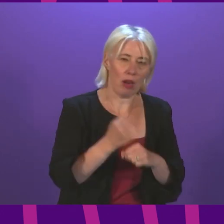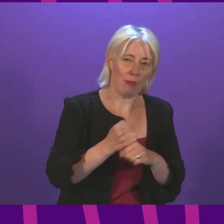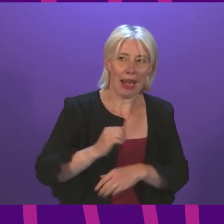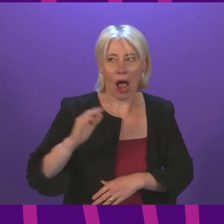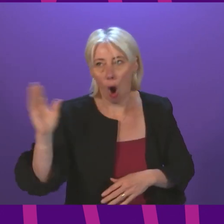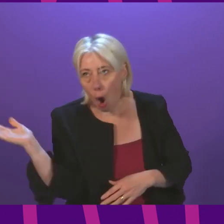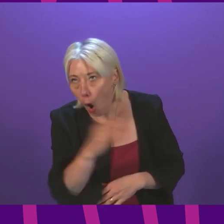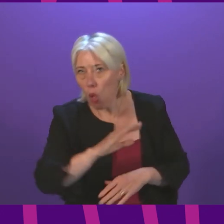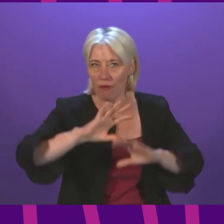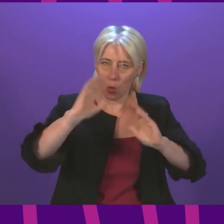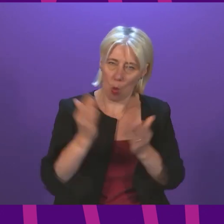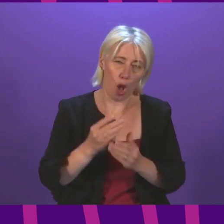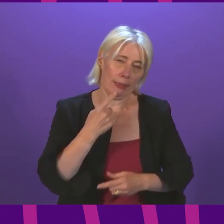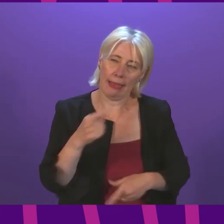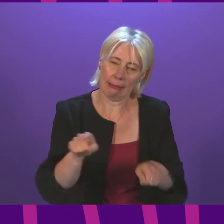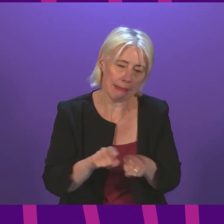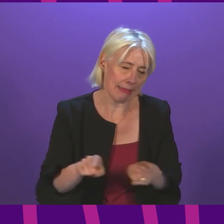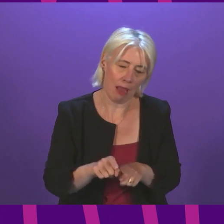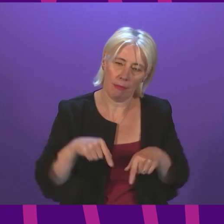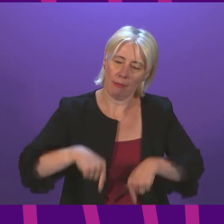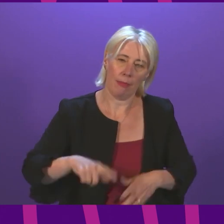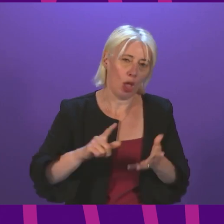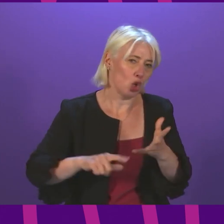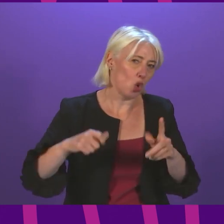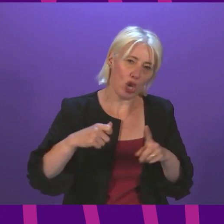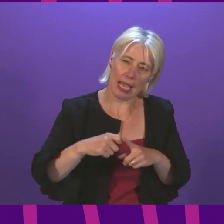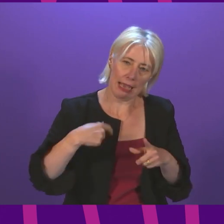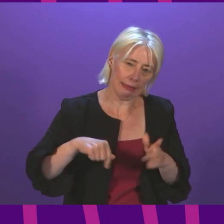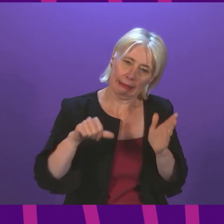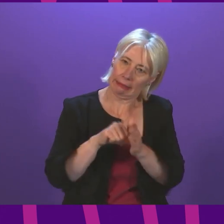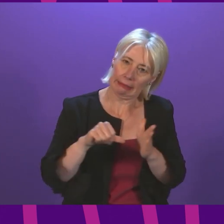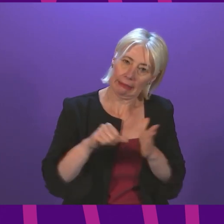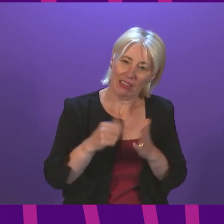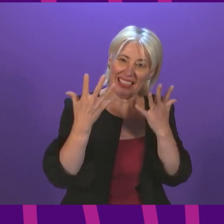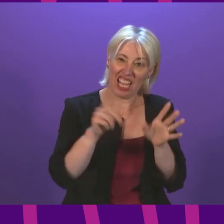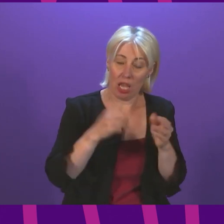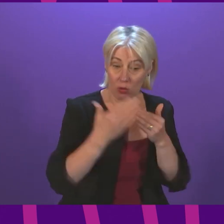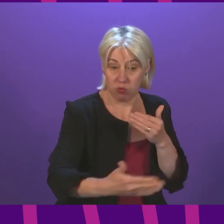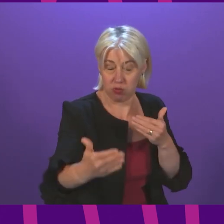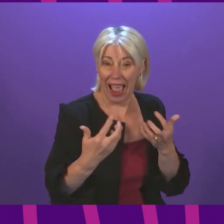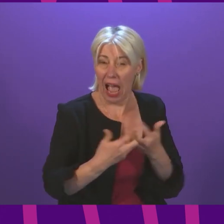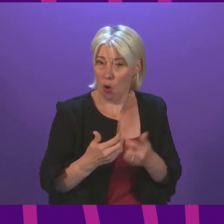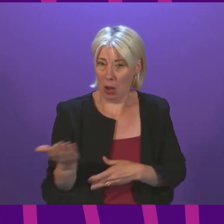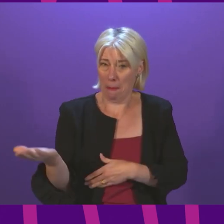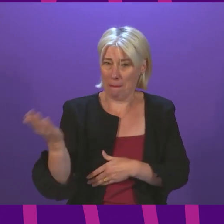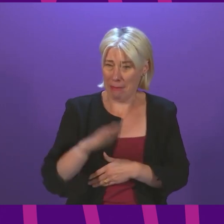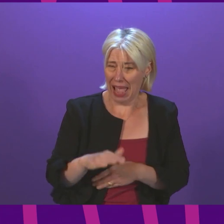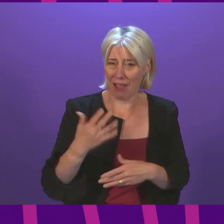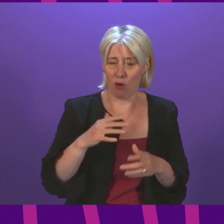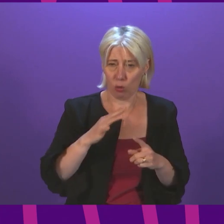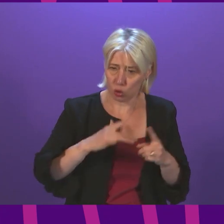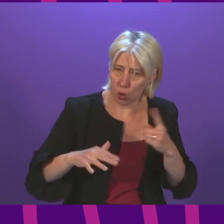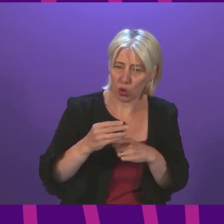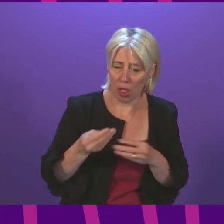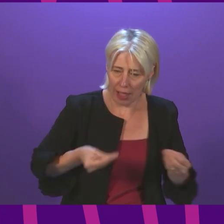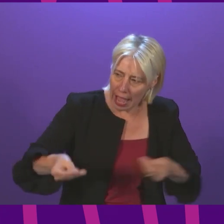is finding that today. As a United Kingdom, we face a difficult decade ahead to recover from the social and economic impact